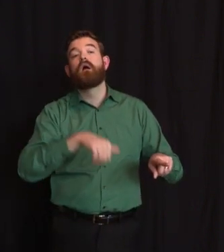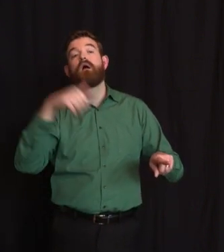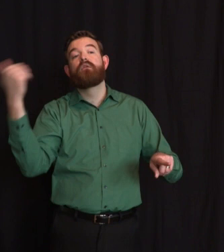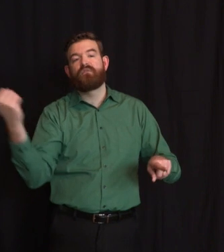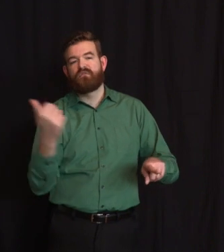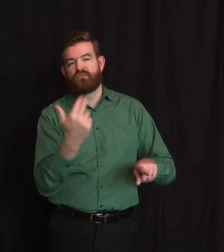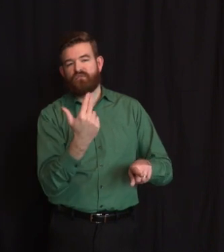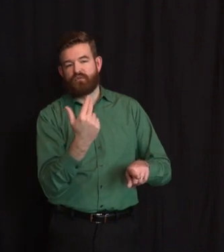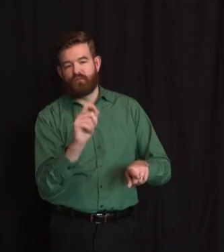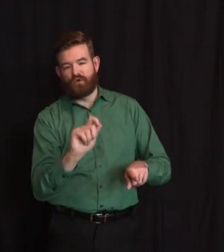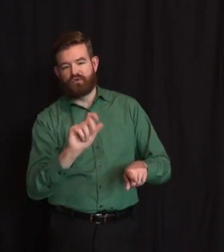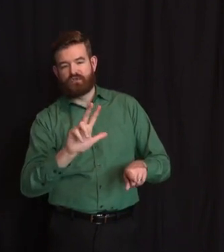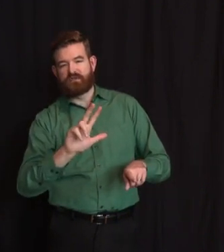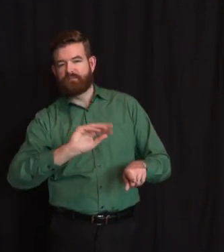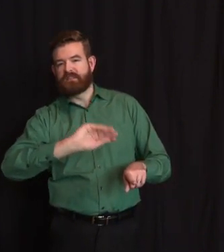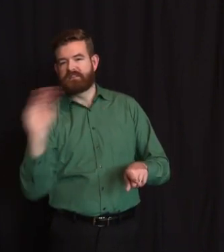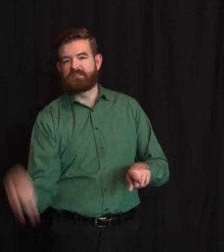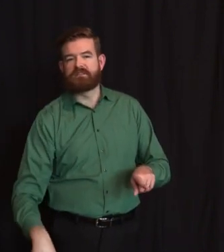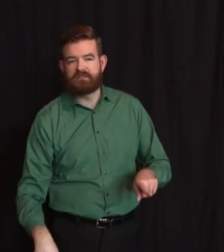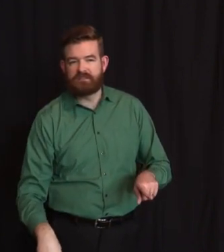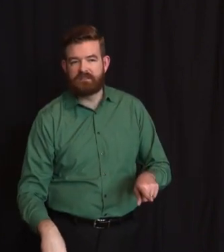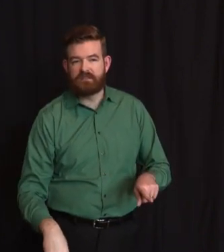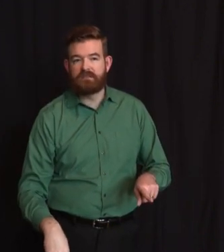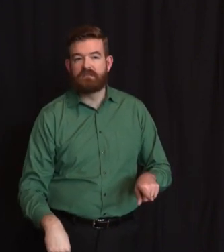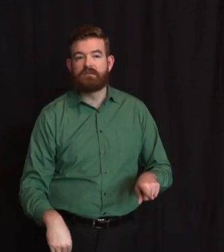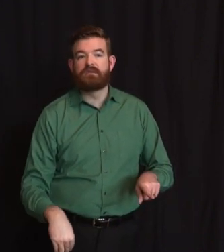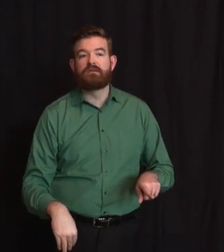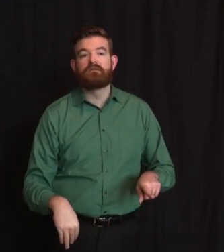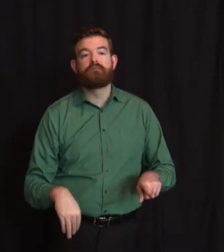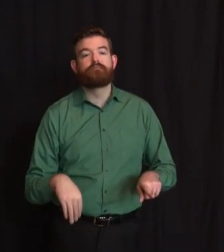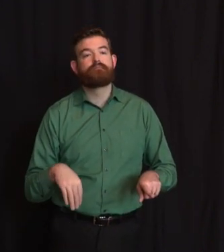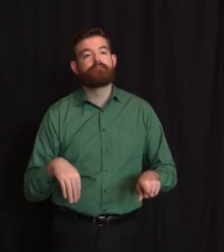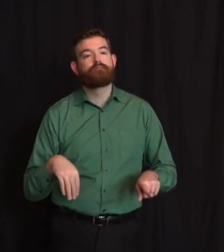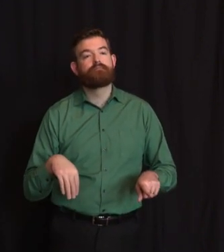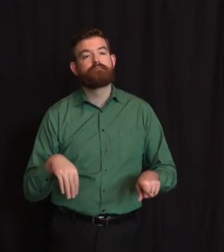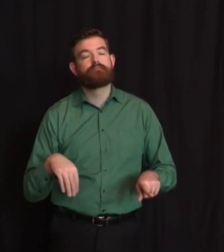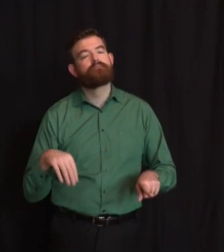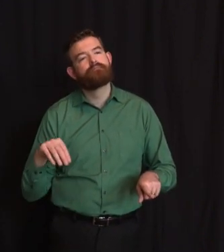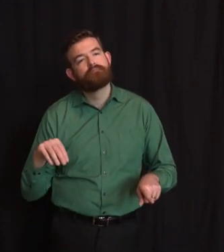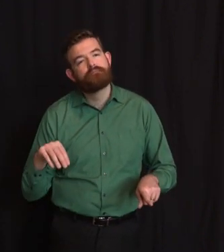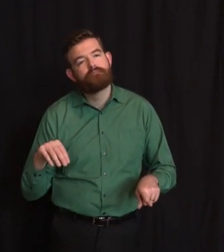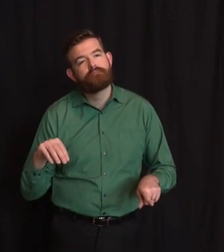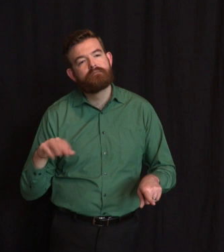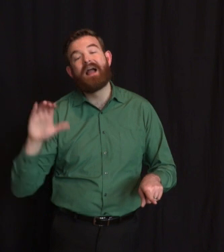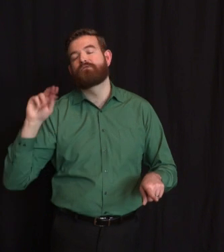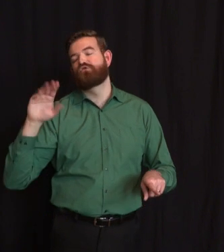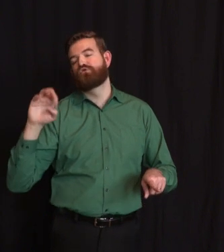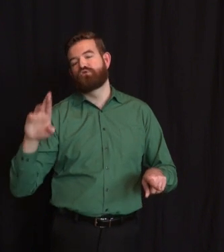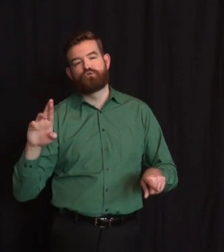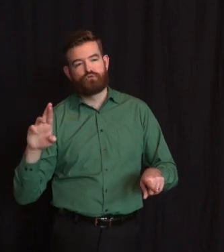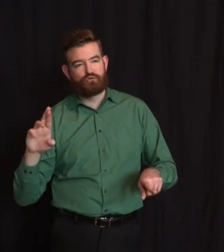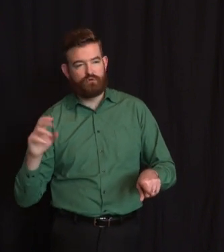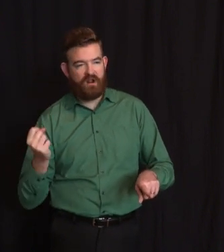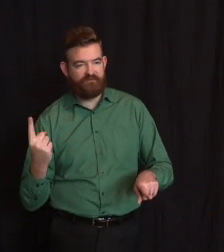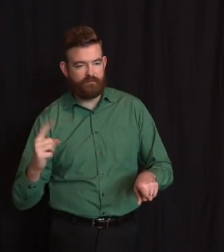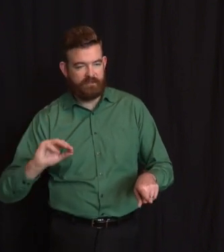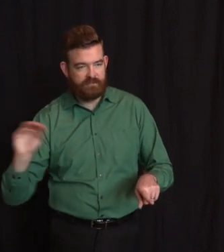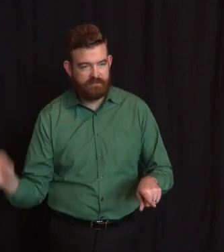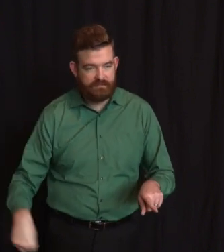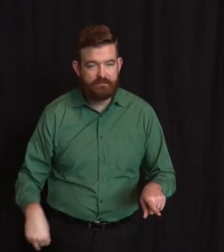Thank you, and as we've said before, a couple things. One, we've said this, I think even yesterday or the day before, if you add